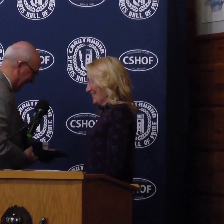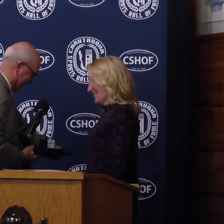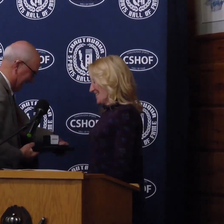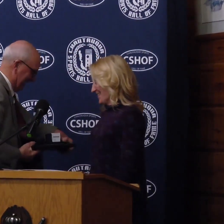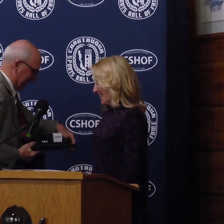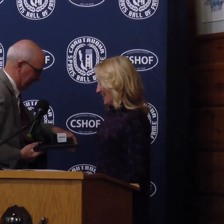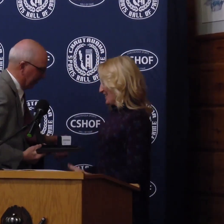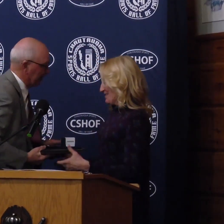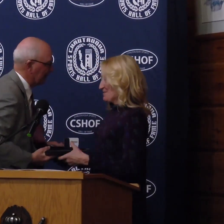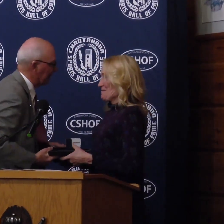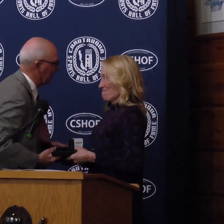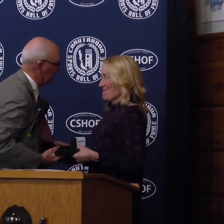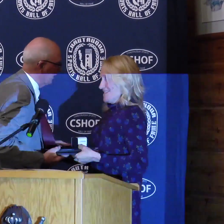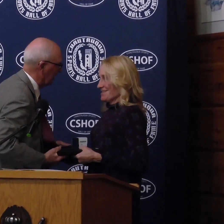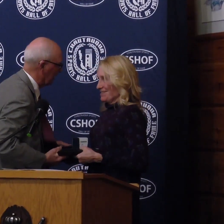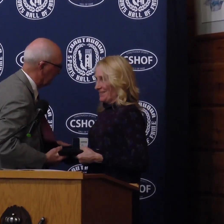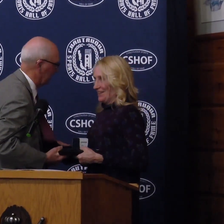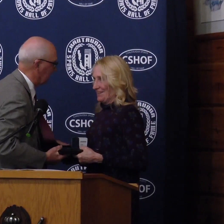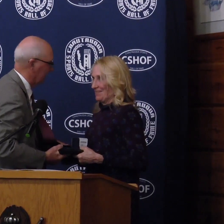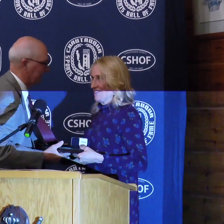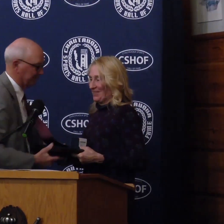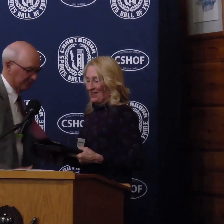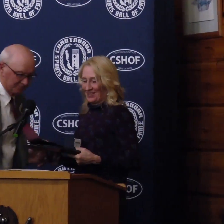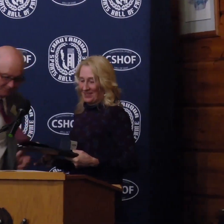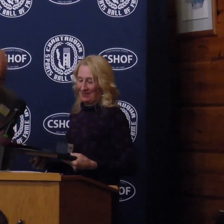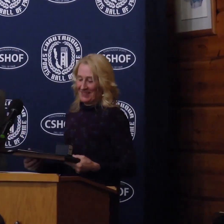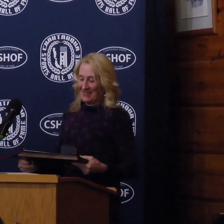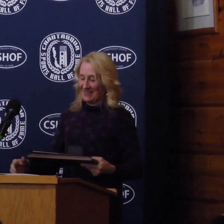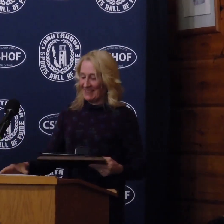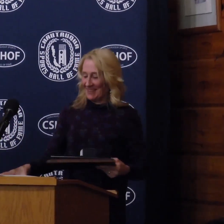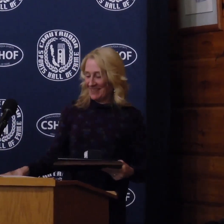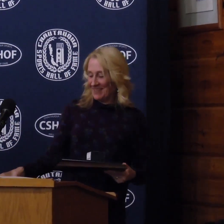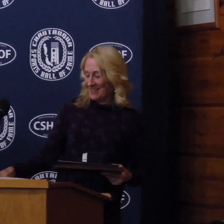Thank you. Congratulations, Sean. Thank you. Your accent.